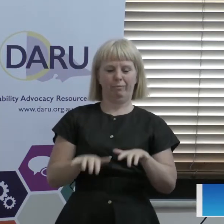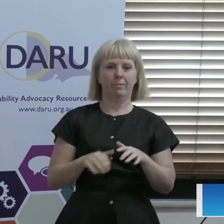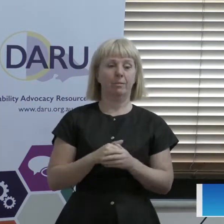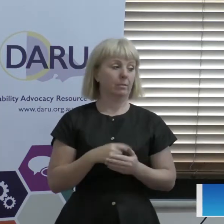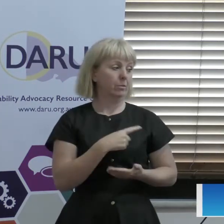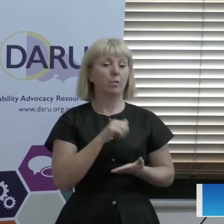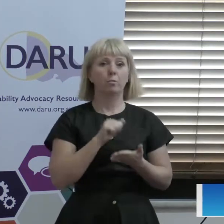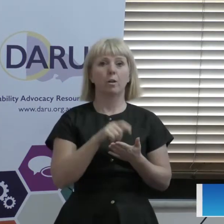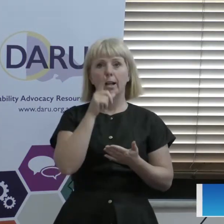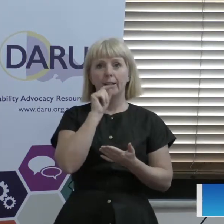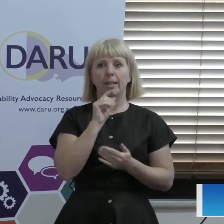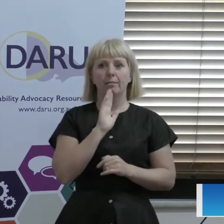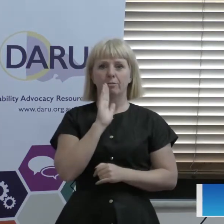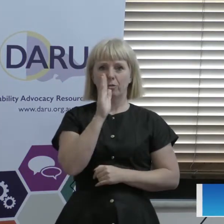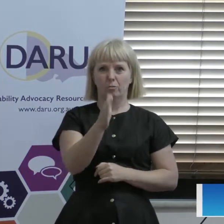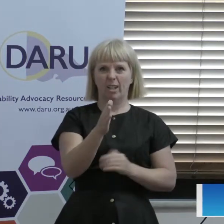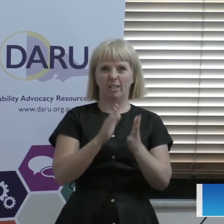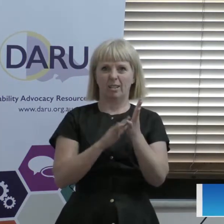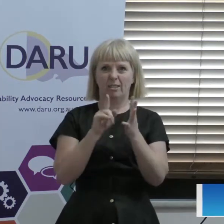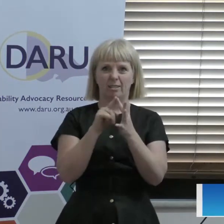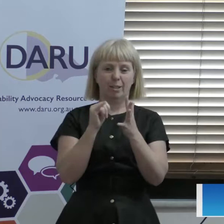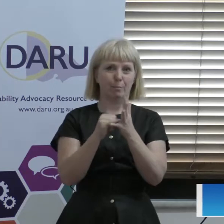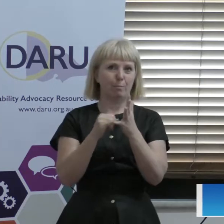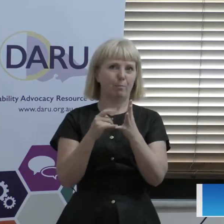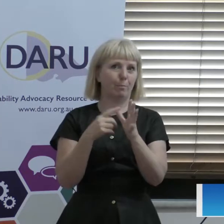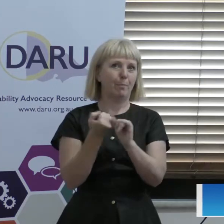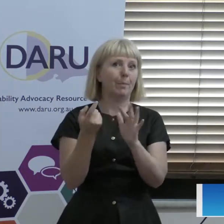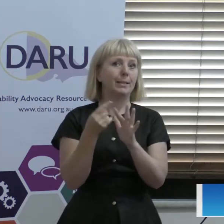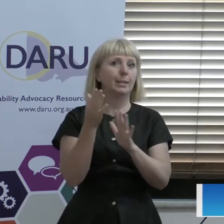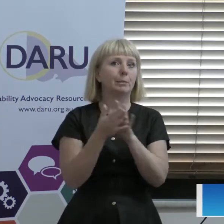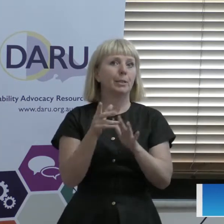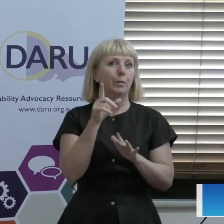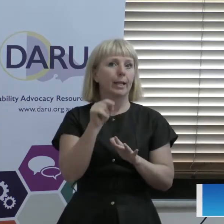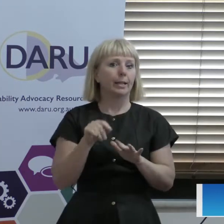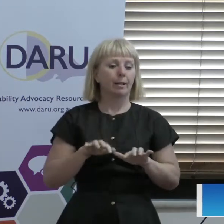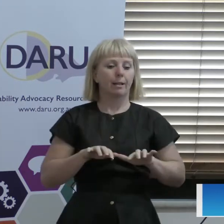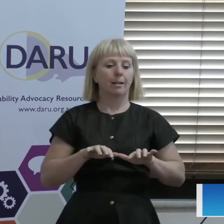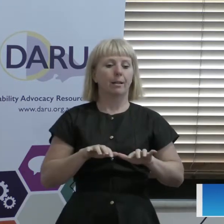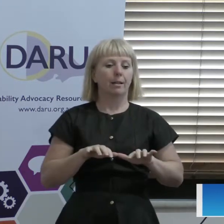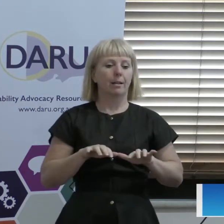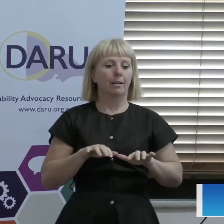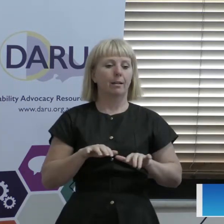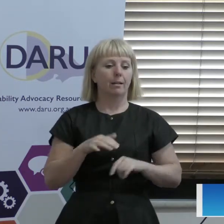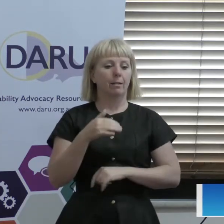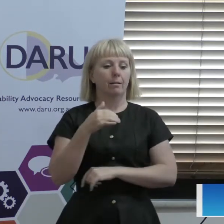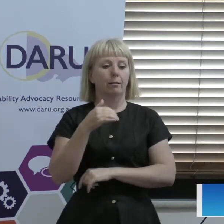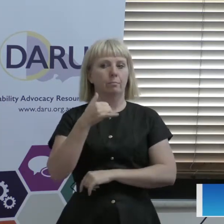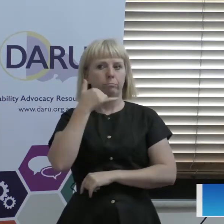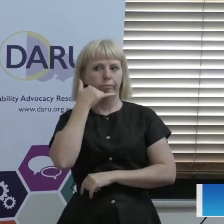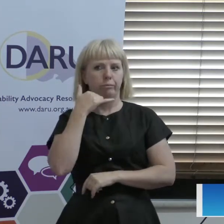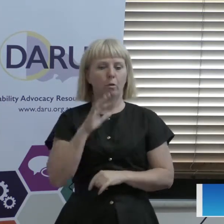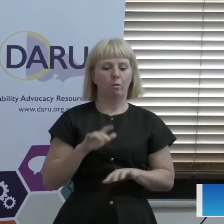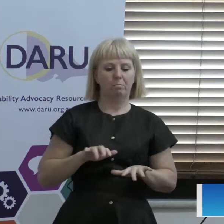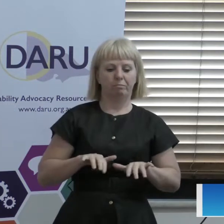sort of direct messaging capabilities. So you can have a conversation with an individual which is not public to everyone else. So it's just another